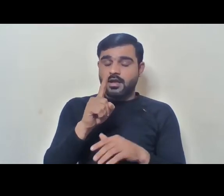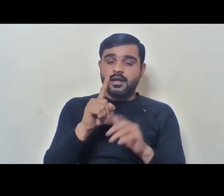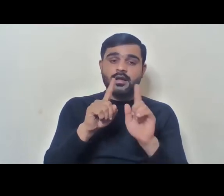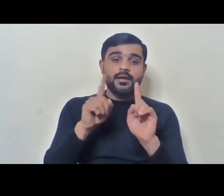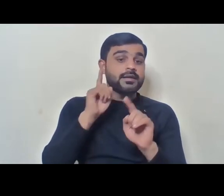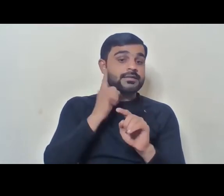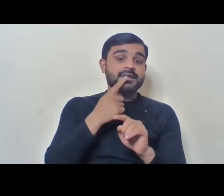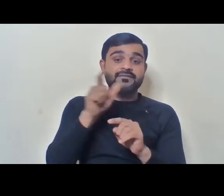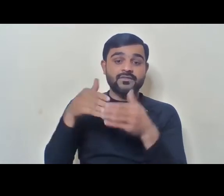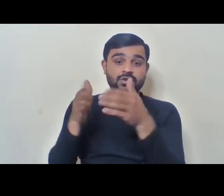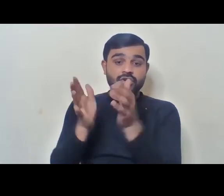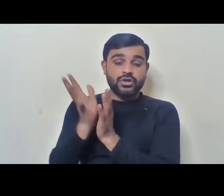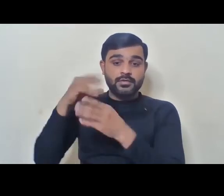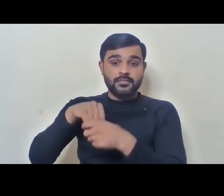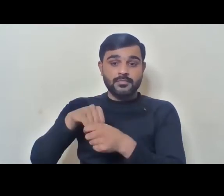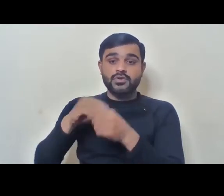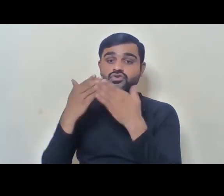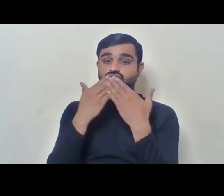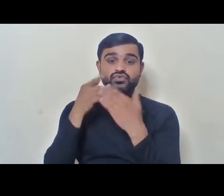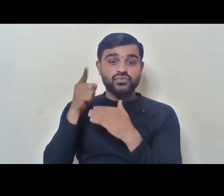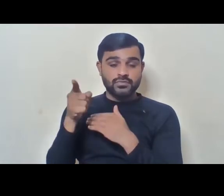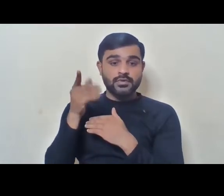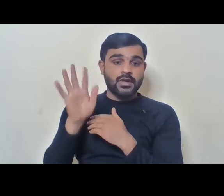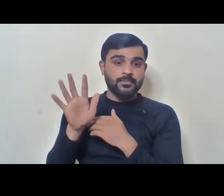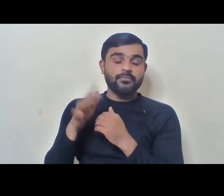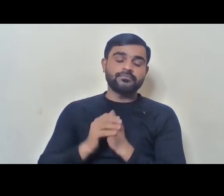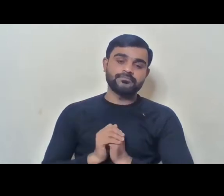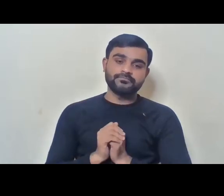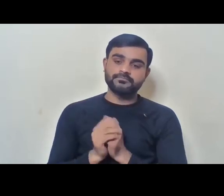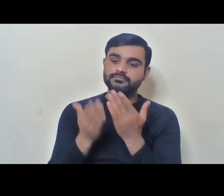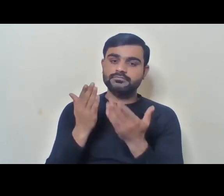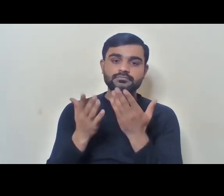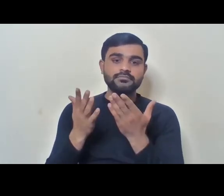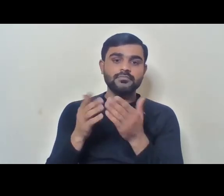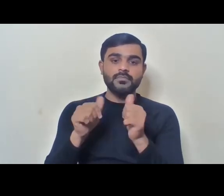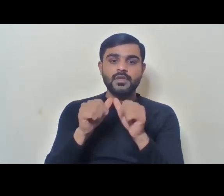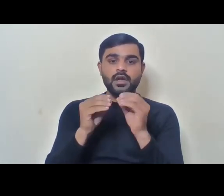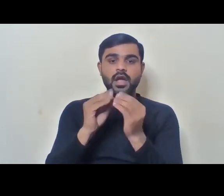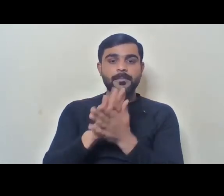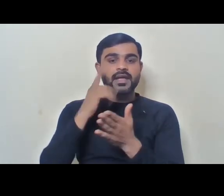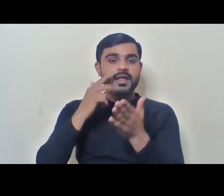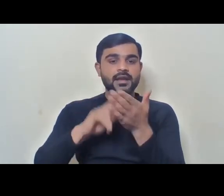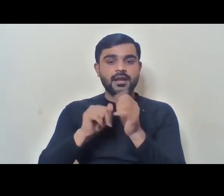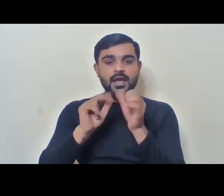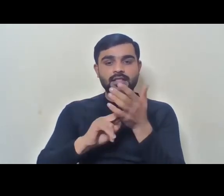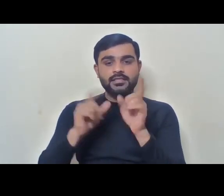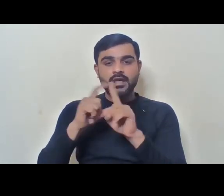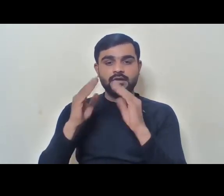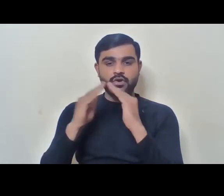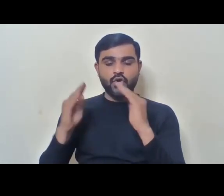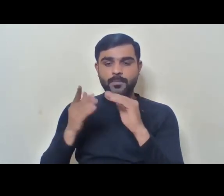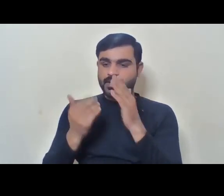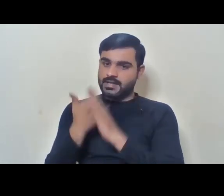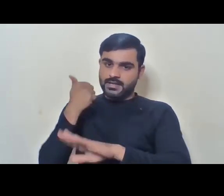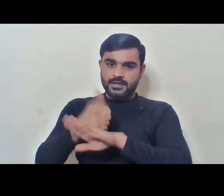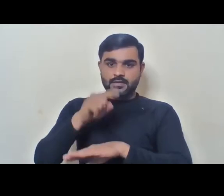deaf community that we have a school here. It is known as Abhinandan home and it has been established